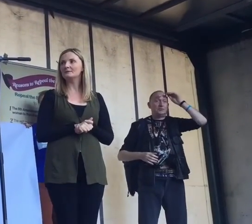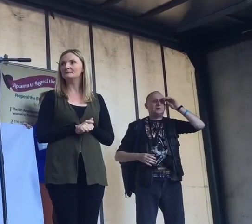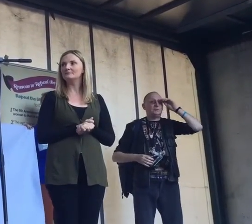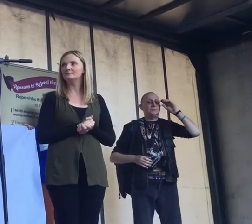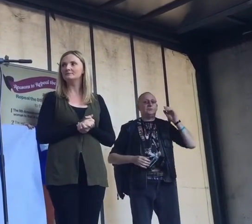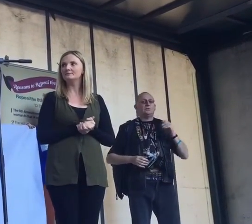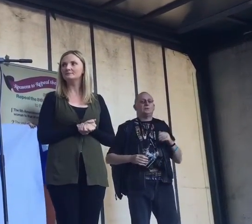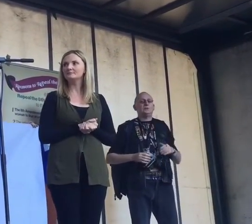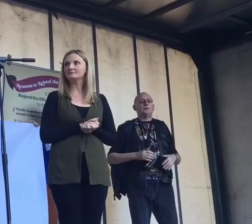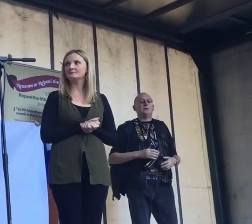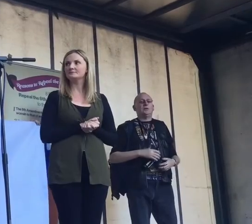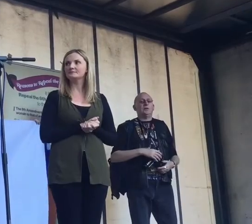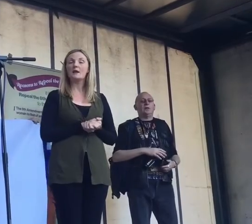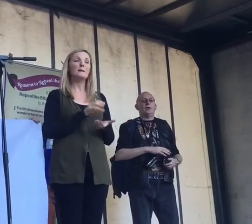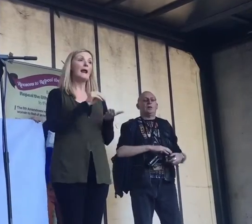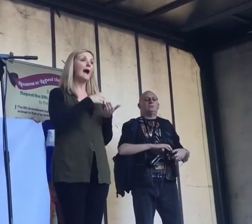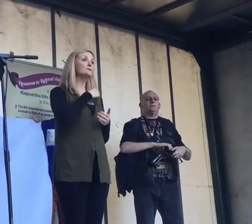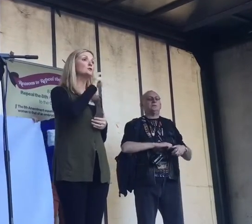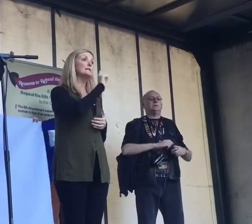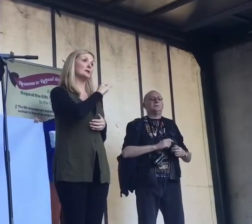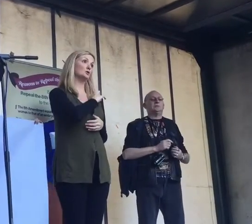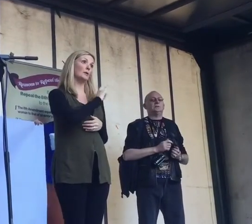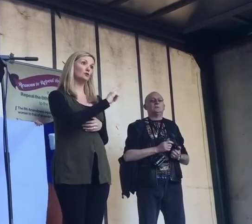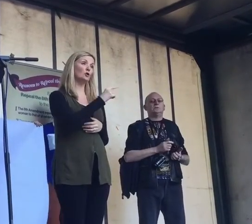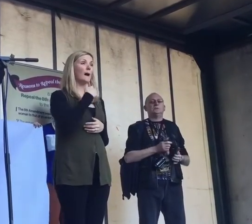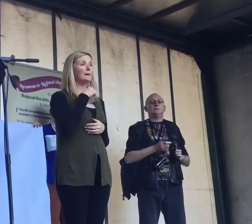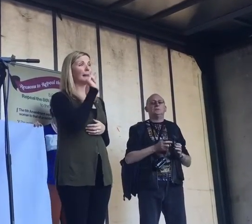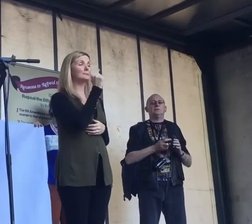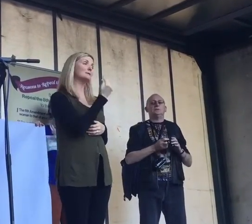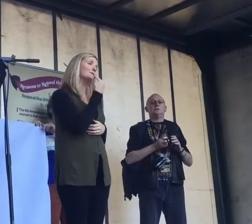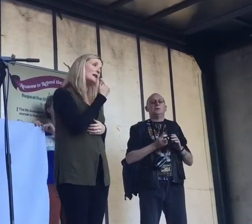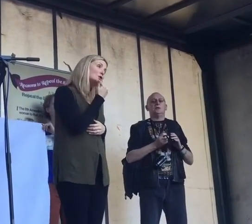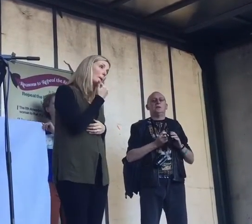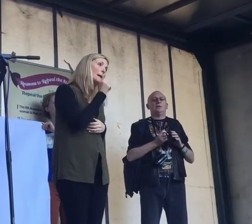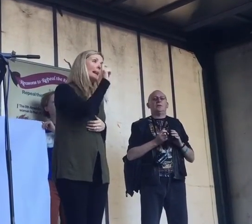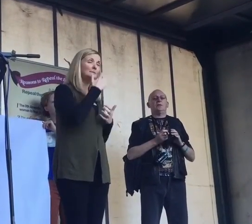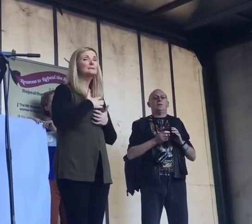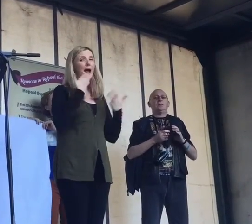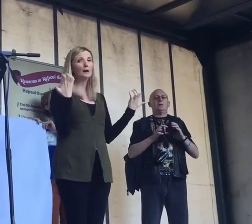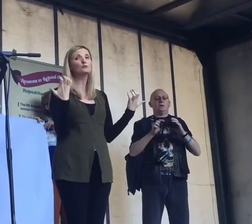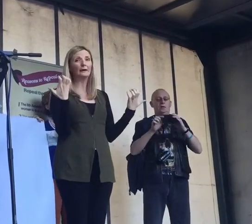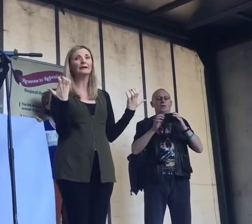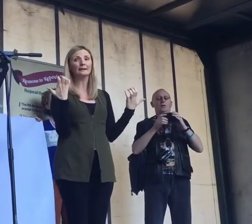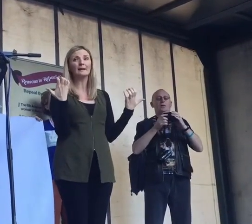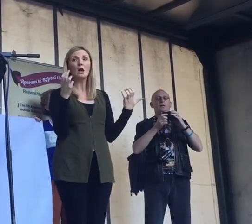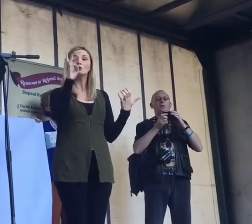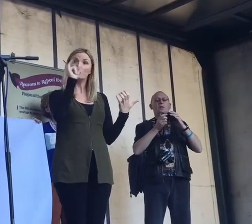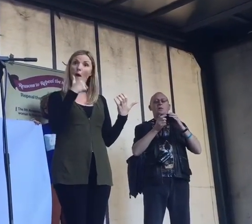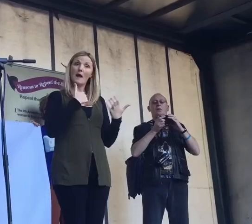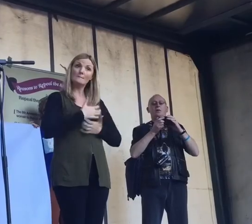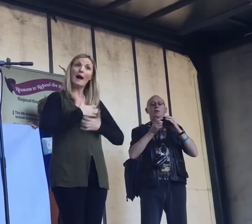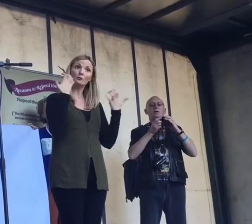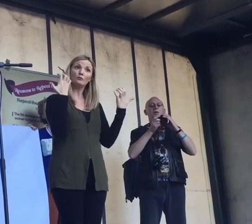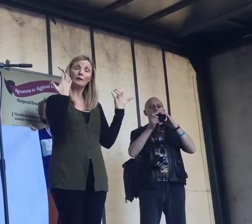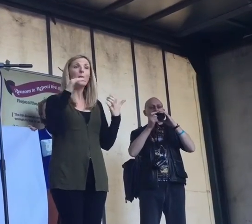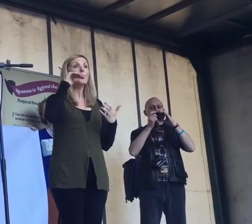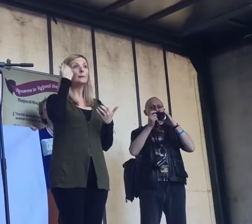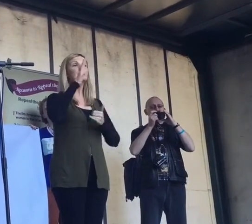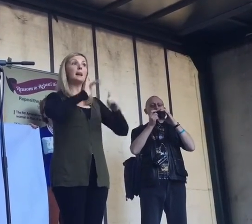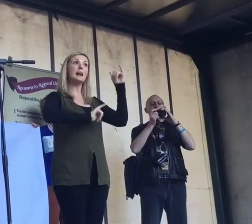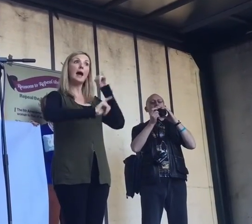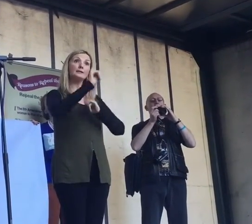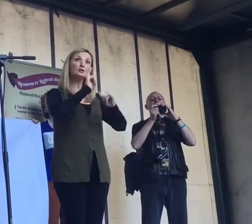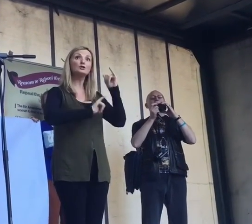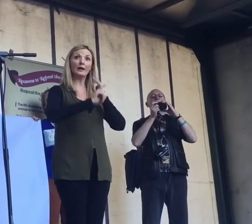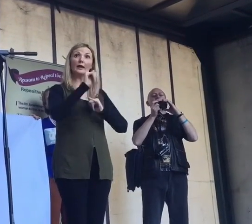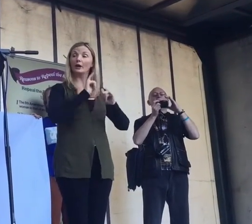I gotta tell you the truth I'm sort of fed up And I'm sort of angry And I'll tell you why I'm angry Because last year,